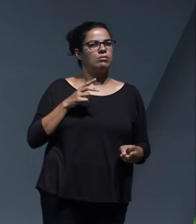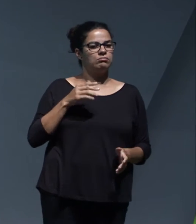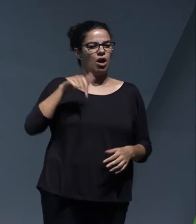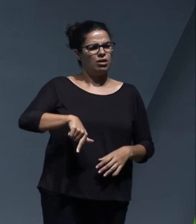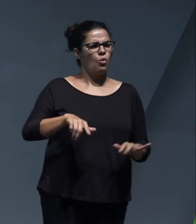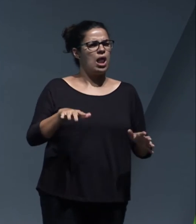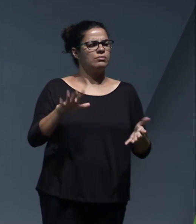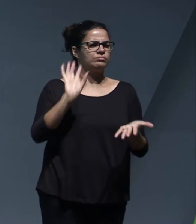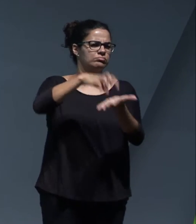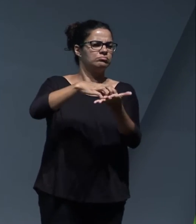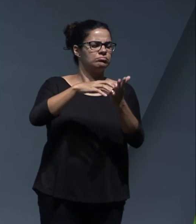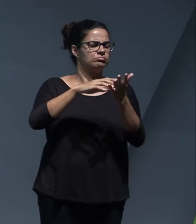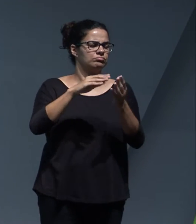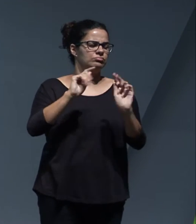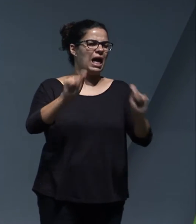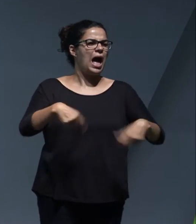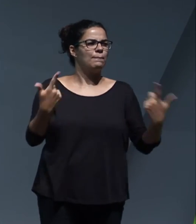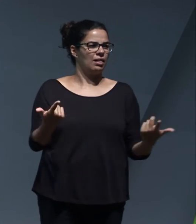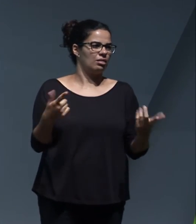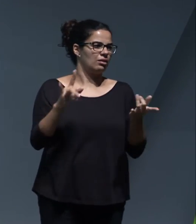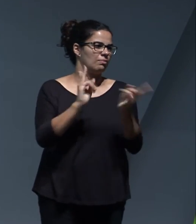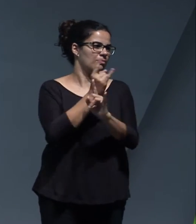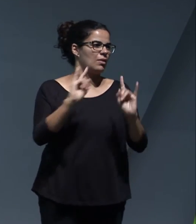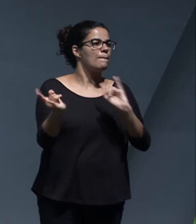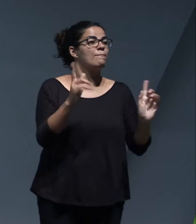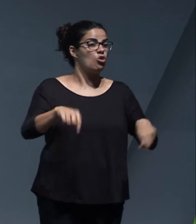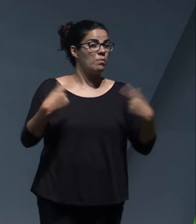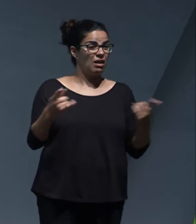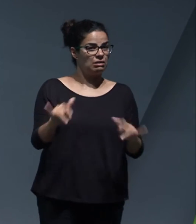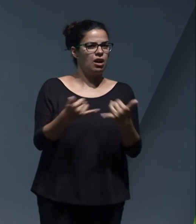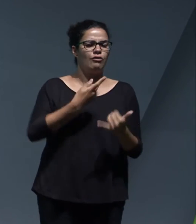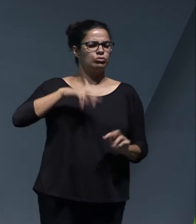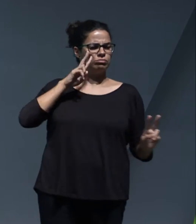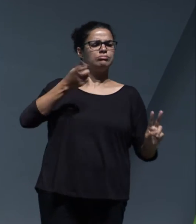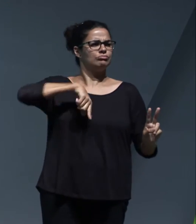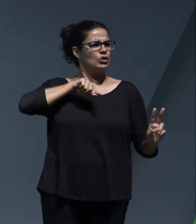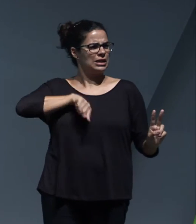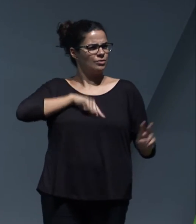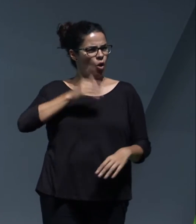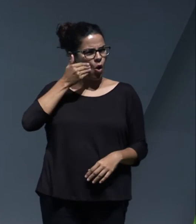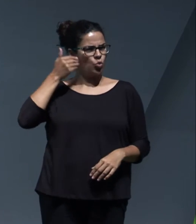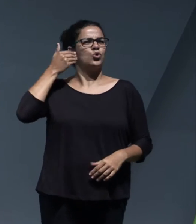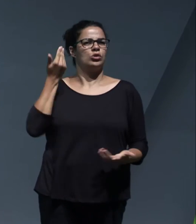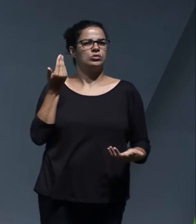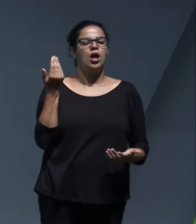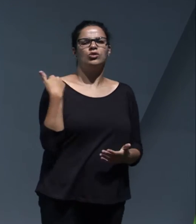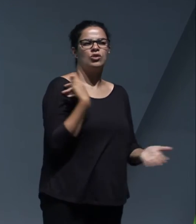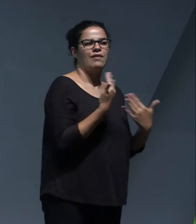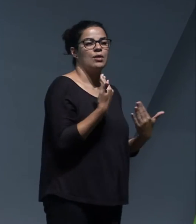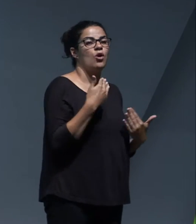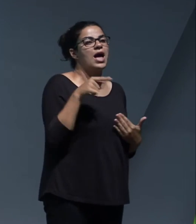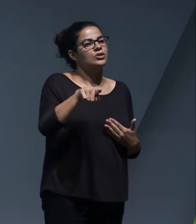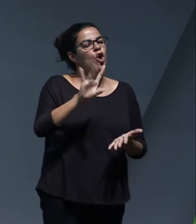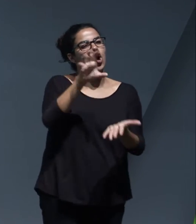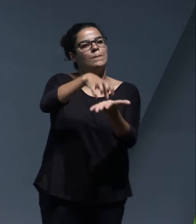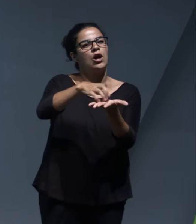why we're so proud of this environmental complex. The mayor of Arico is here. It's